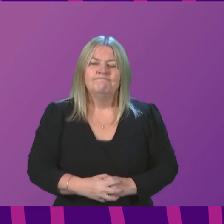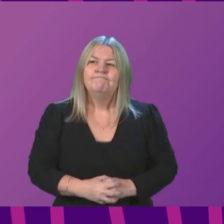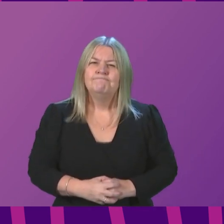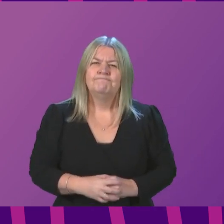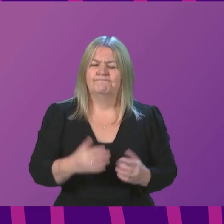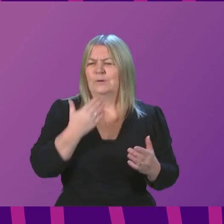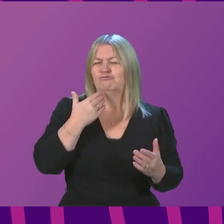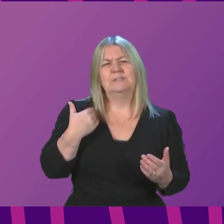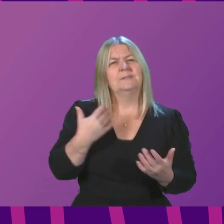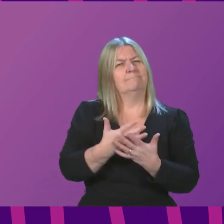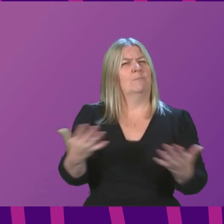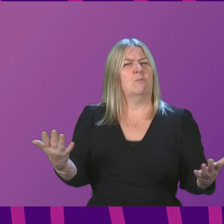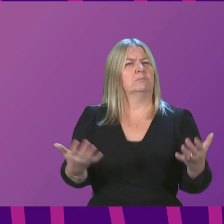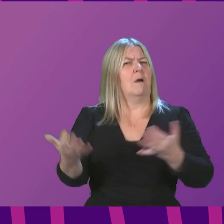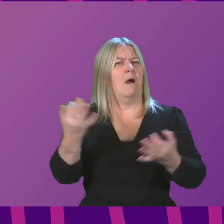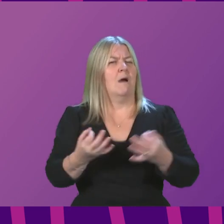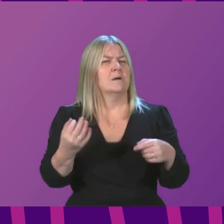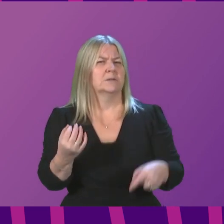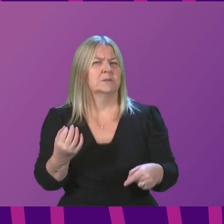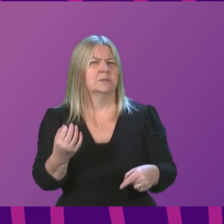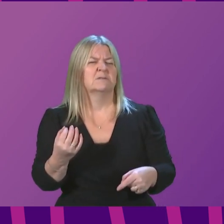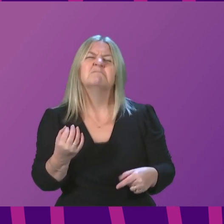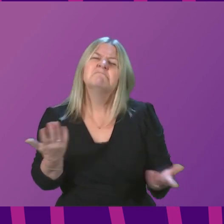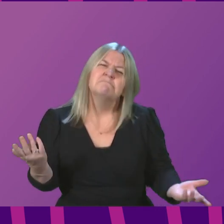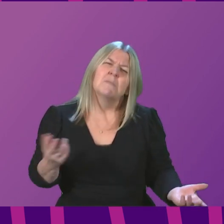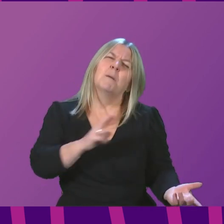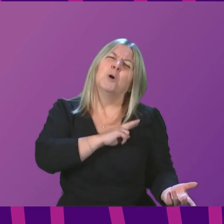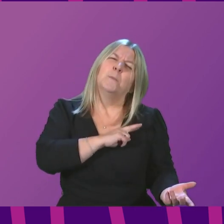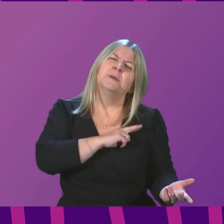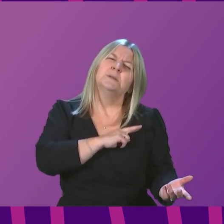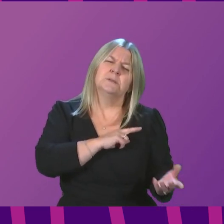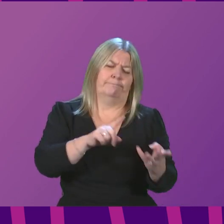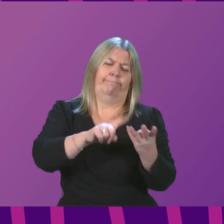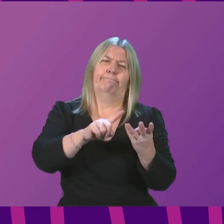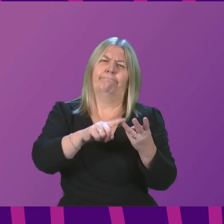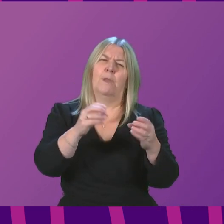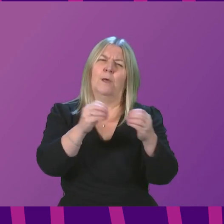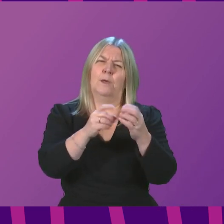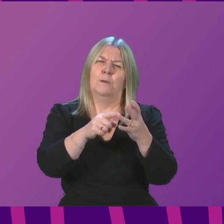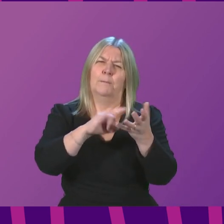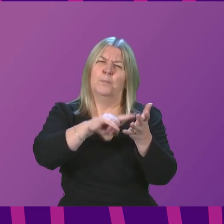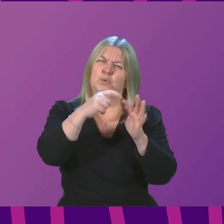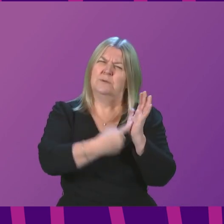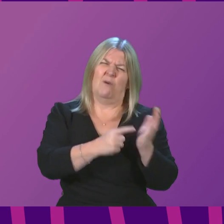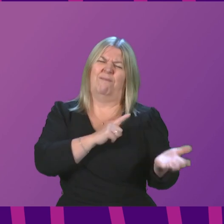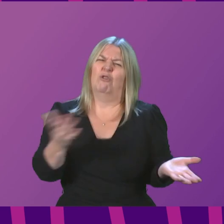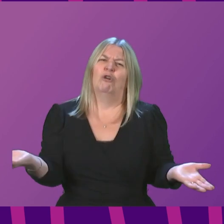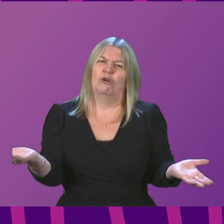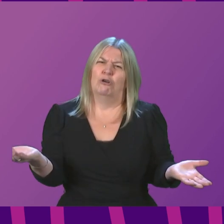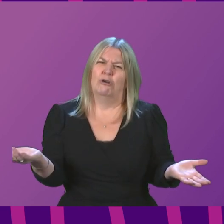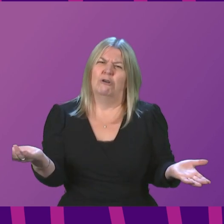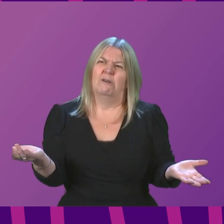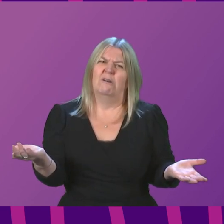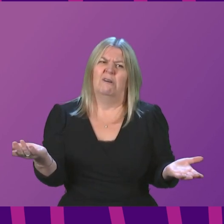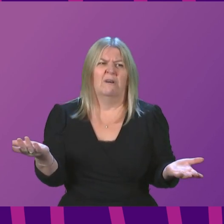ask in recent days what the purpose of booster vaccination is if we still have to restrict our